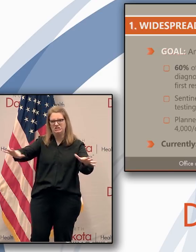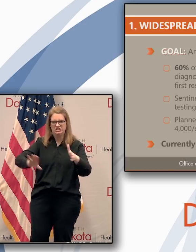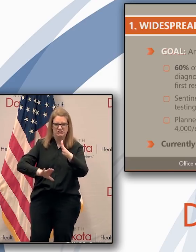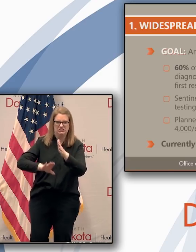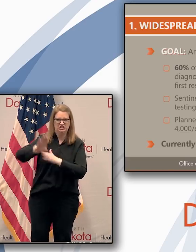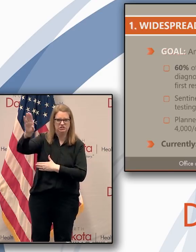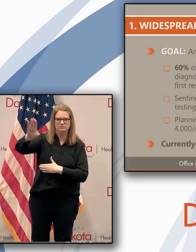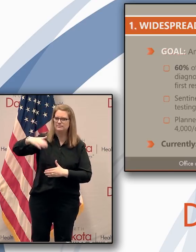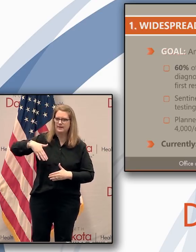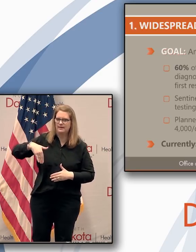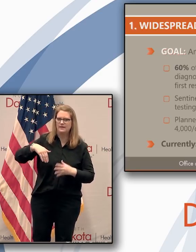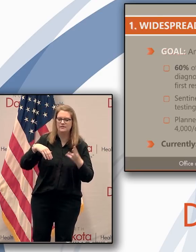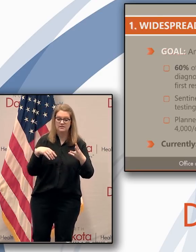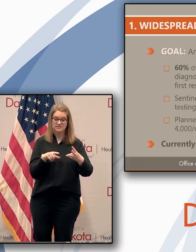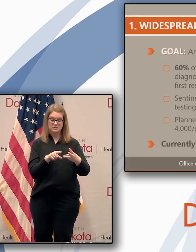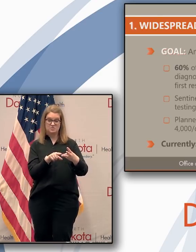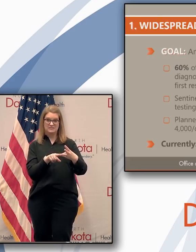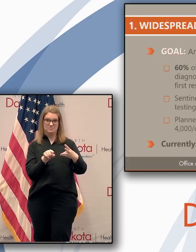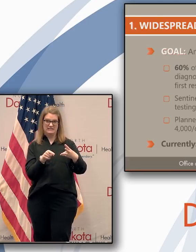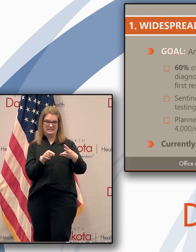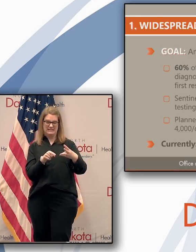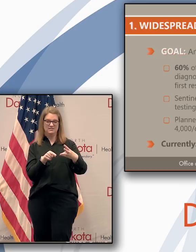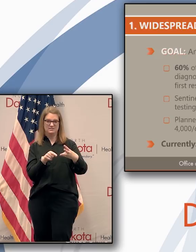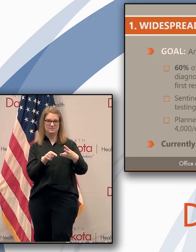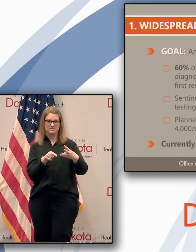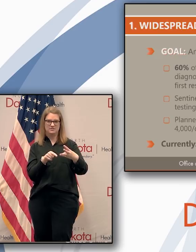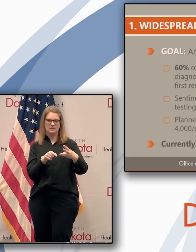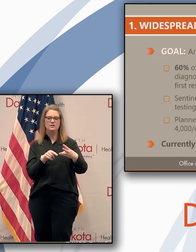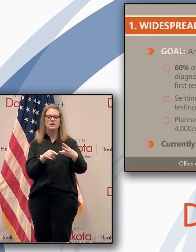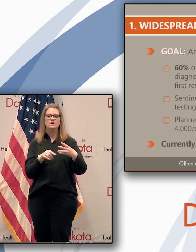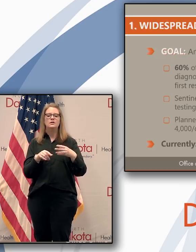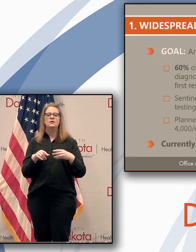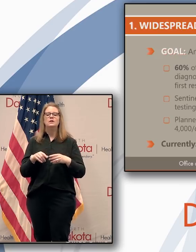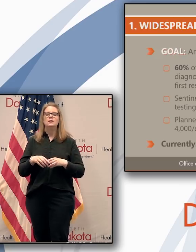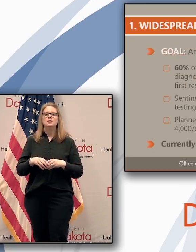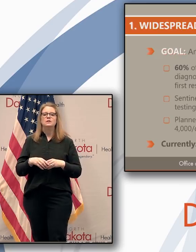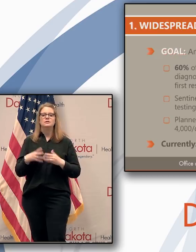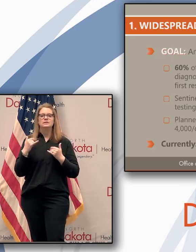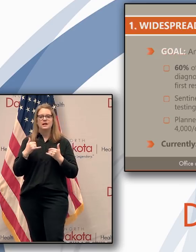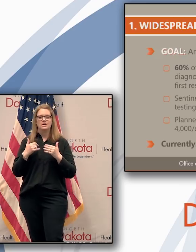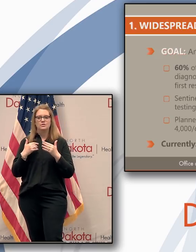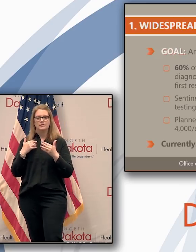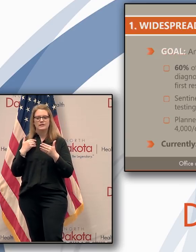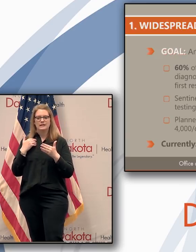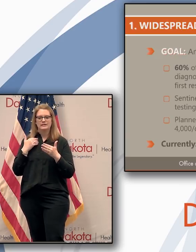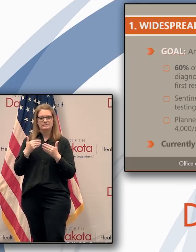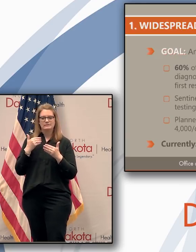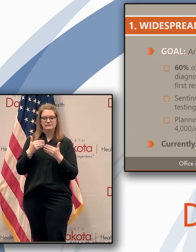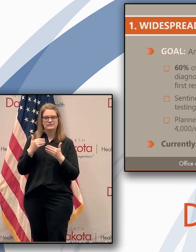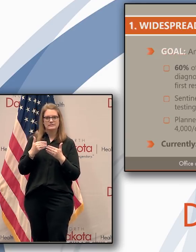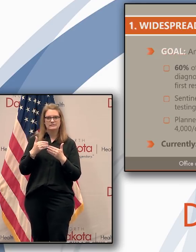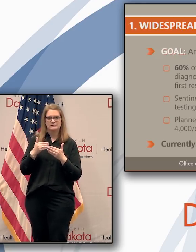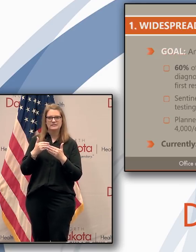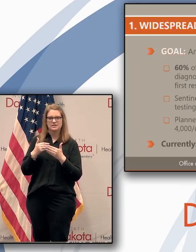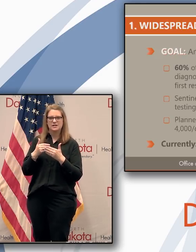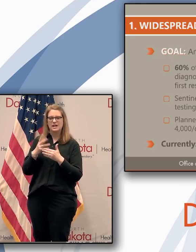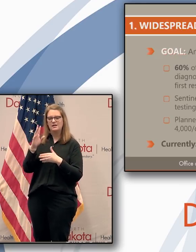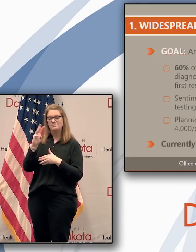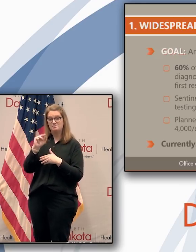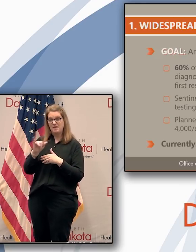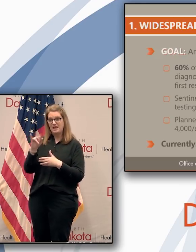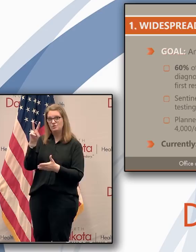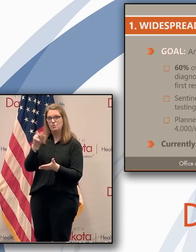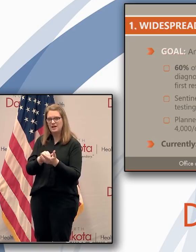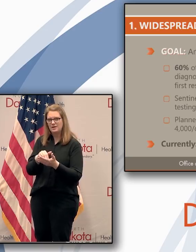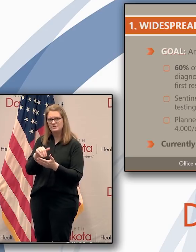plan is to move from where we are now as we're coming close to this 2,000 mark. We want to get to 4,000 in May and 6